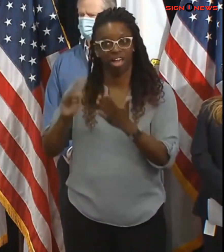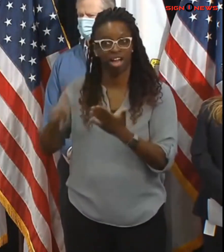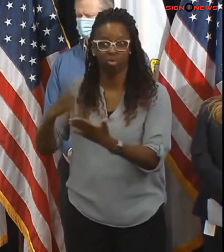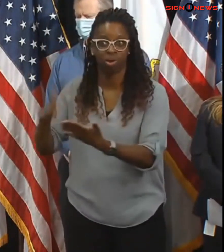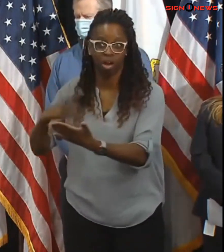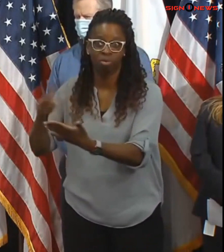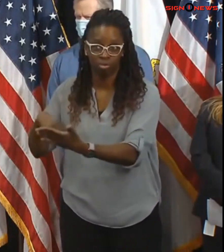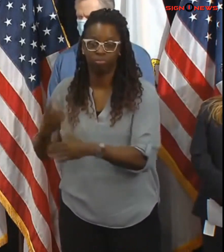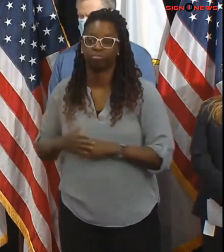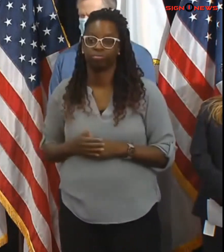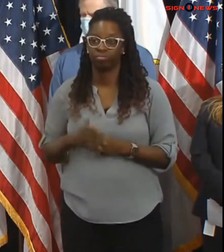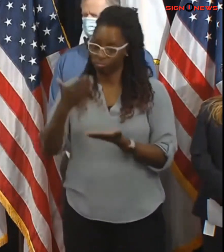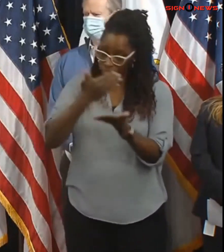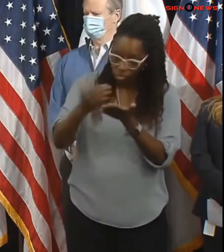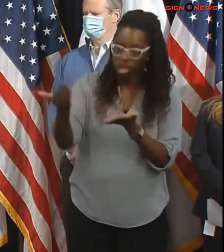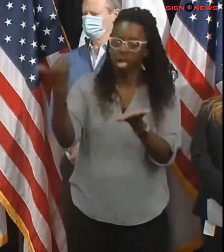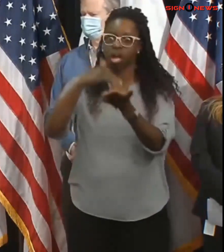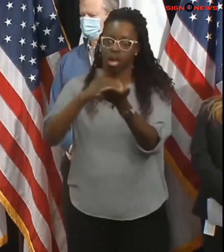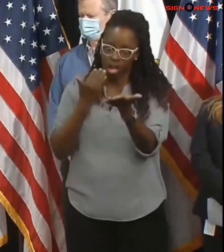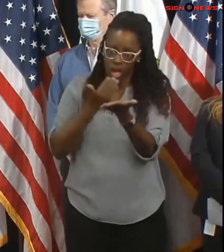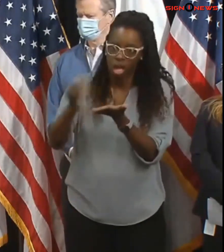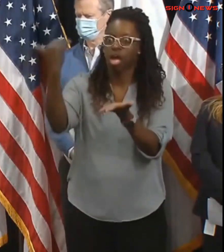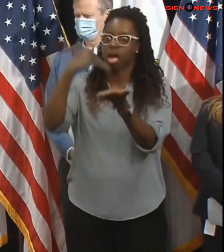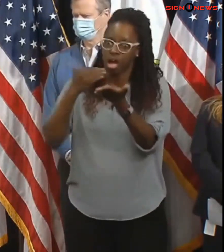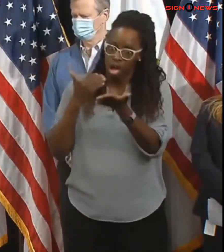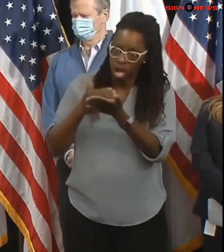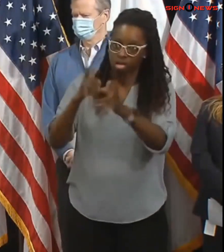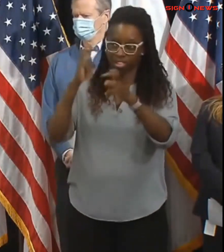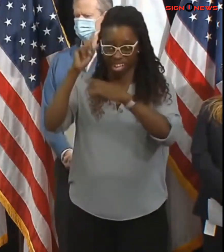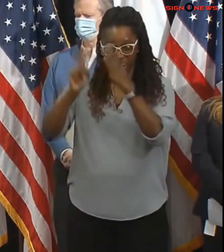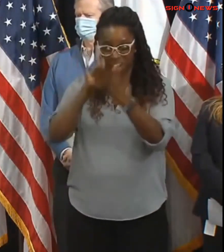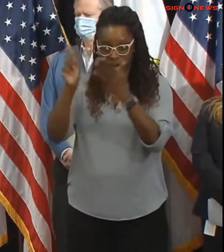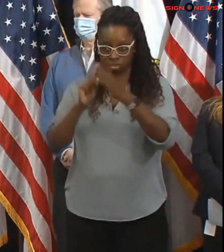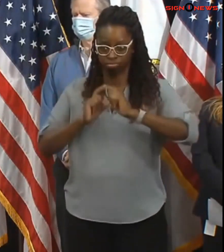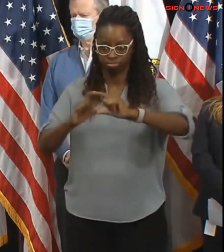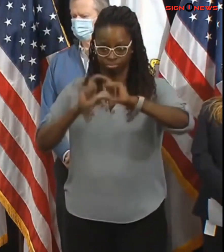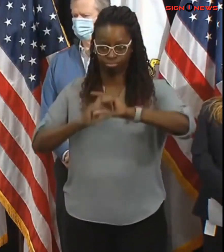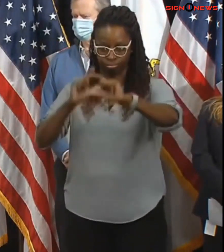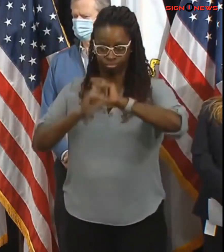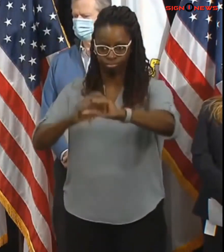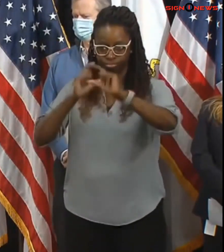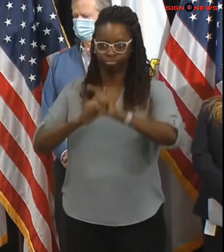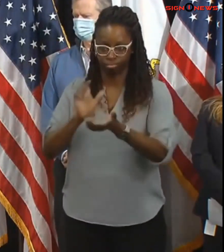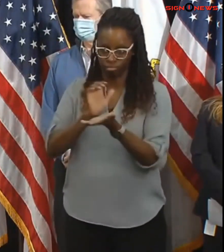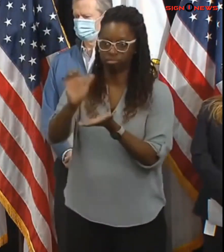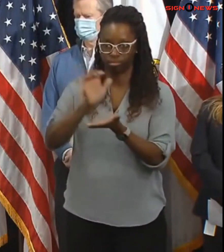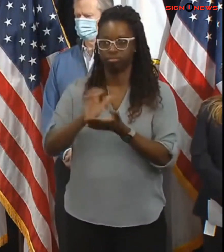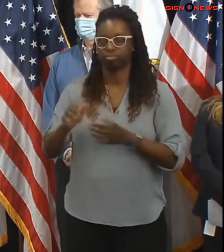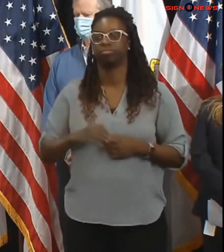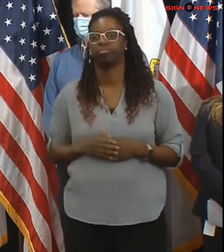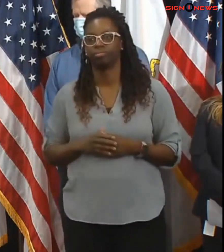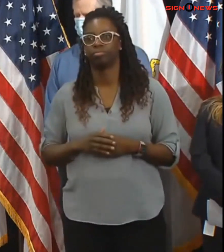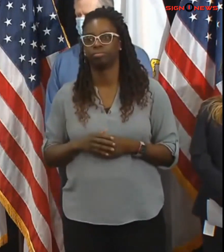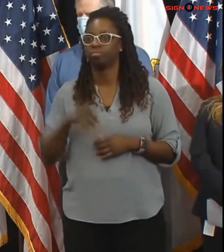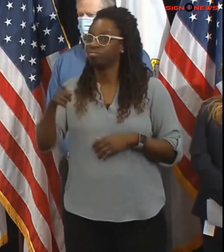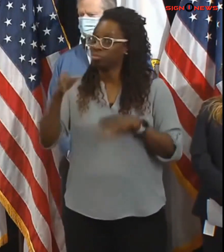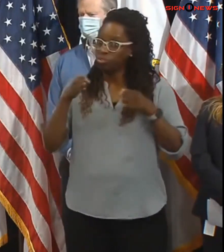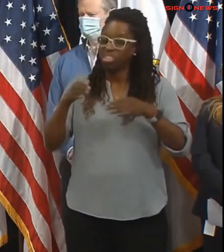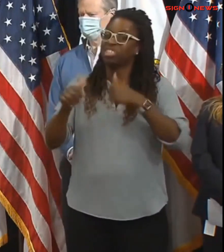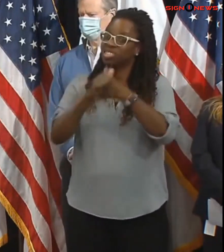impacted and we expect that roadways will be at sometimes dangerous to travel on and even impassable in any case you